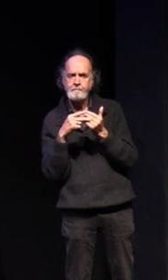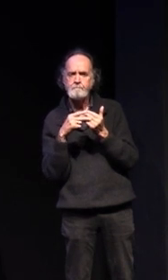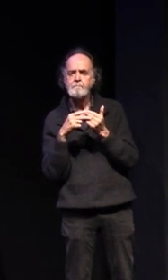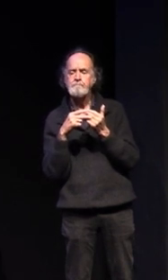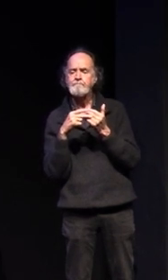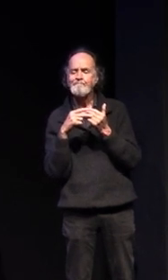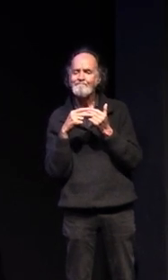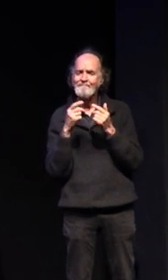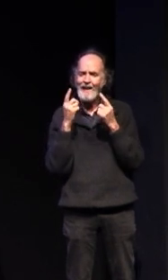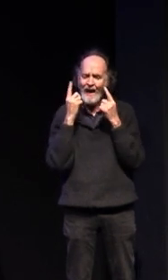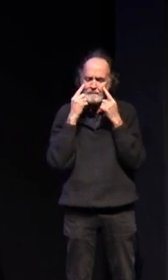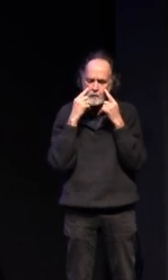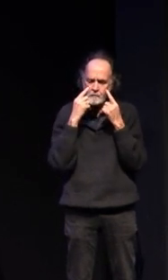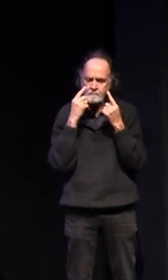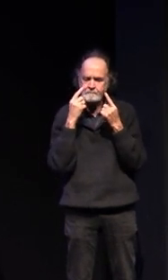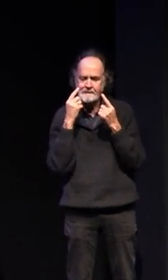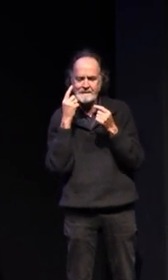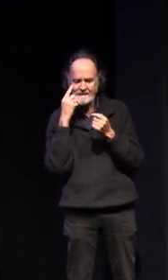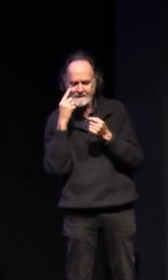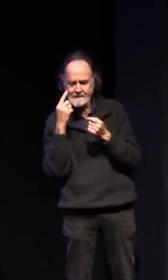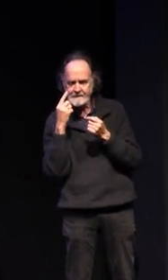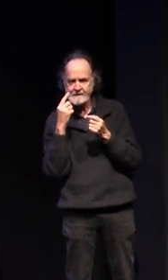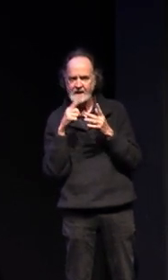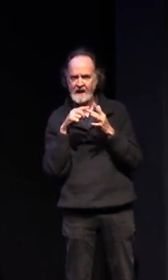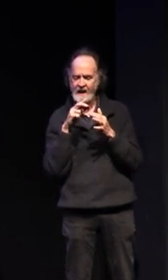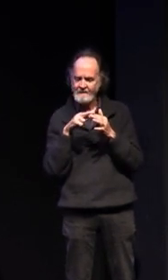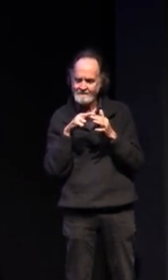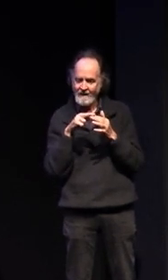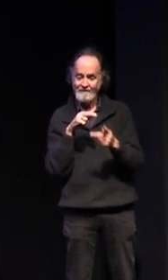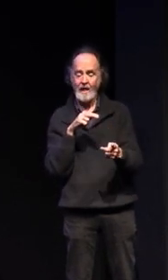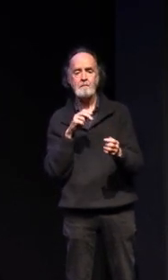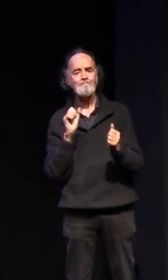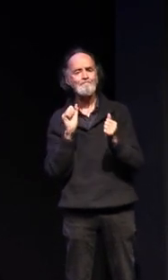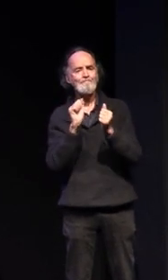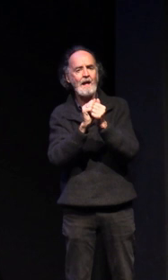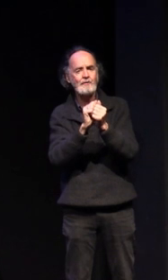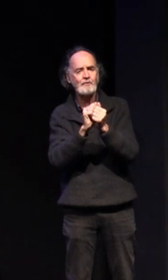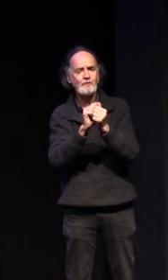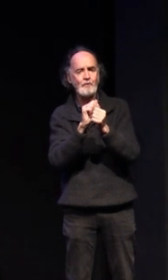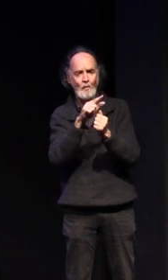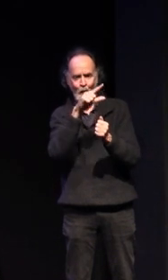see if there's any of those that align with your post-school destination or your interest